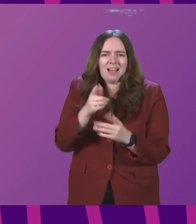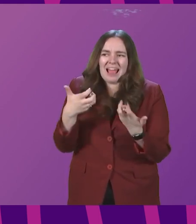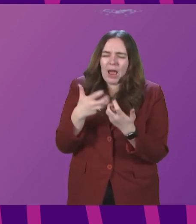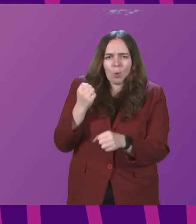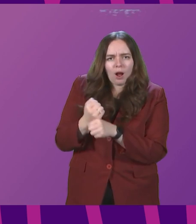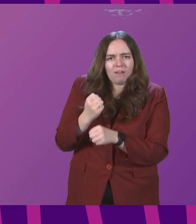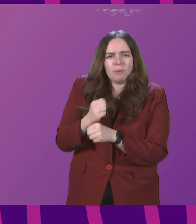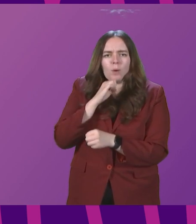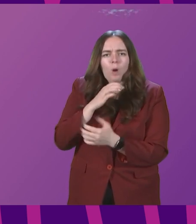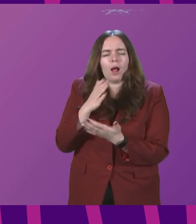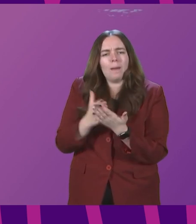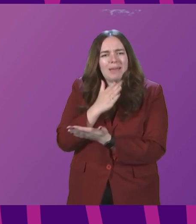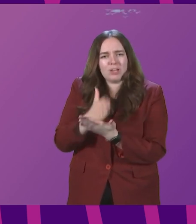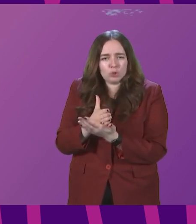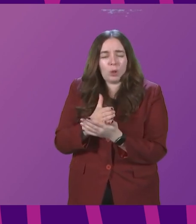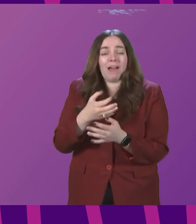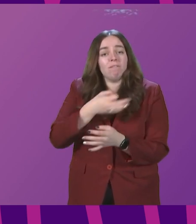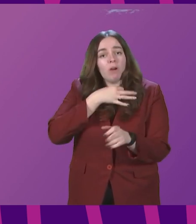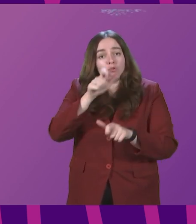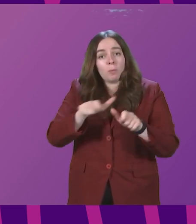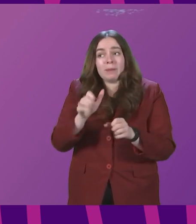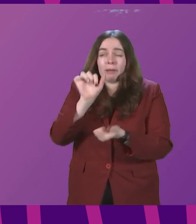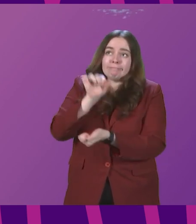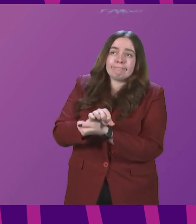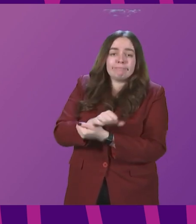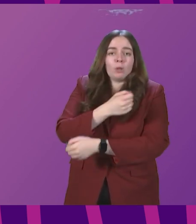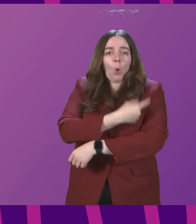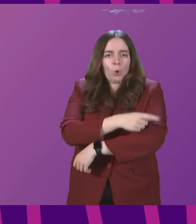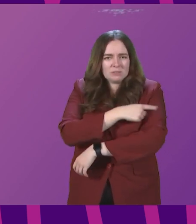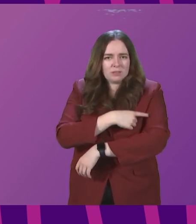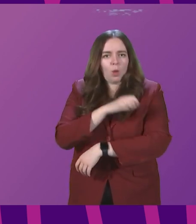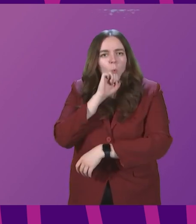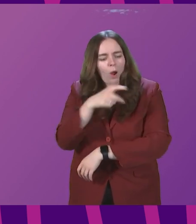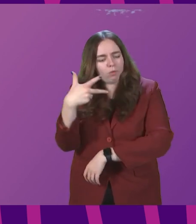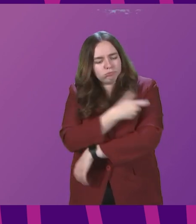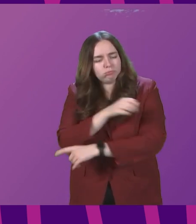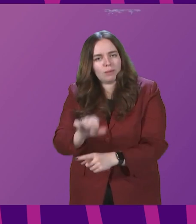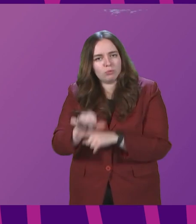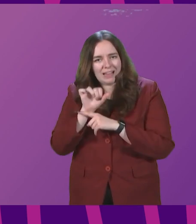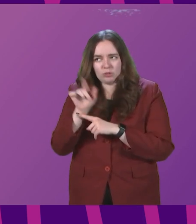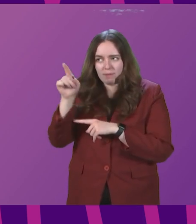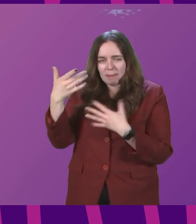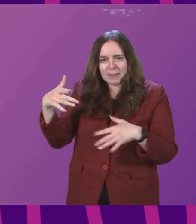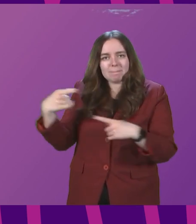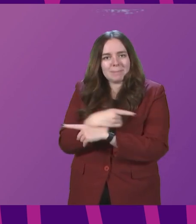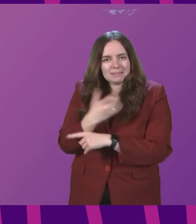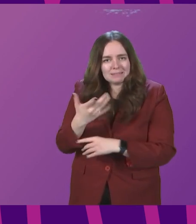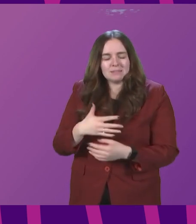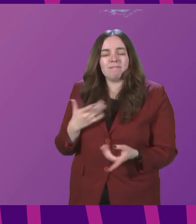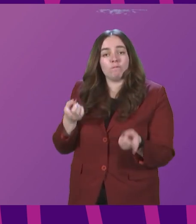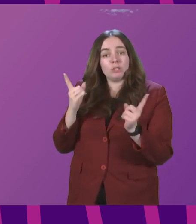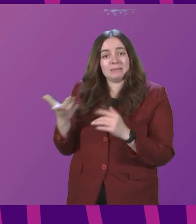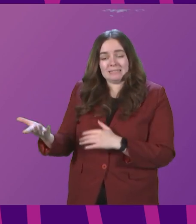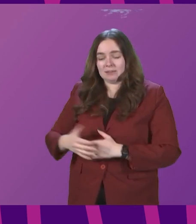people stuck in Scottish hospitals get the protection that you and I have received and they have missed? First Minister.